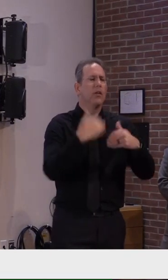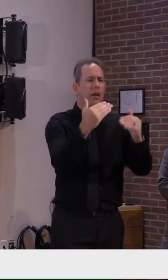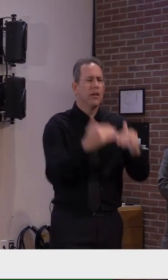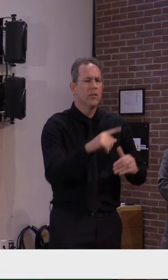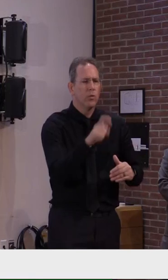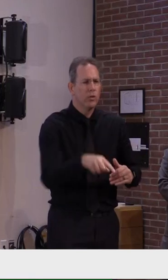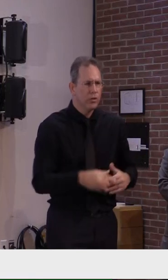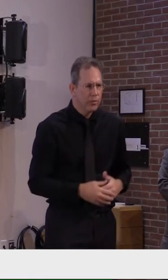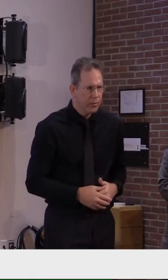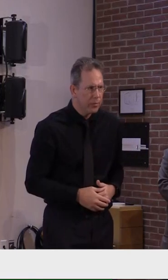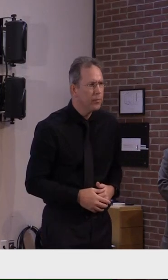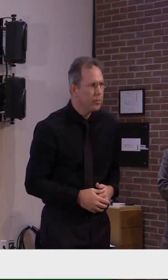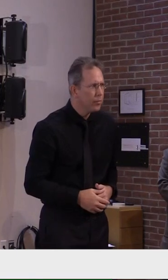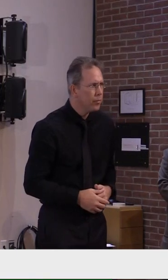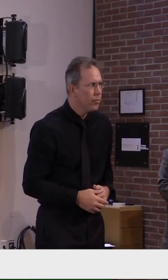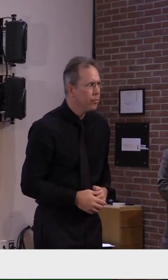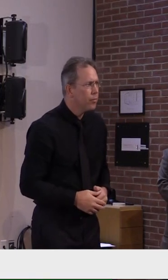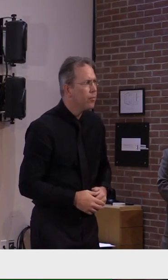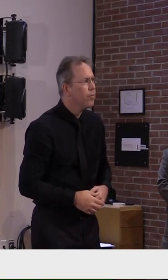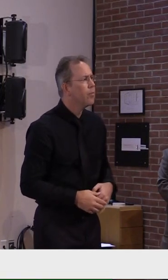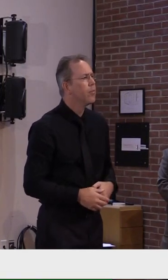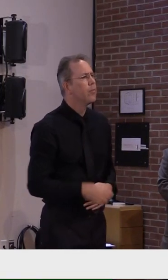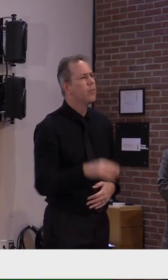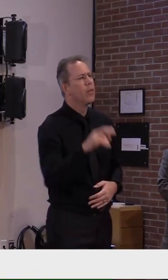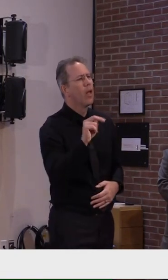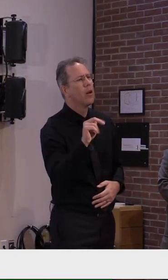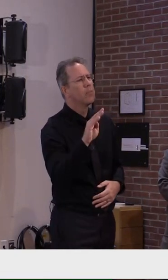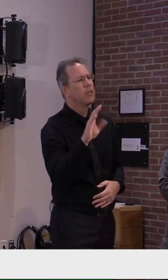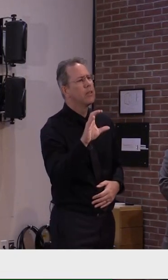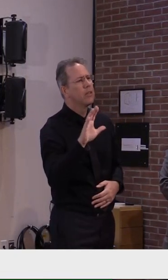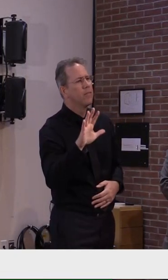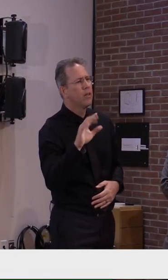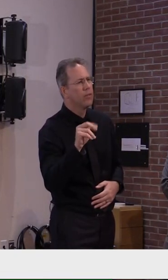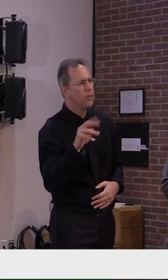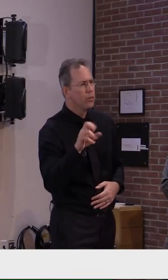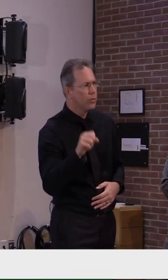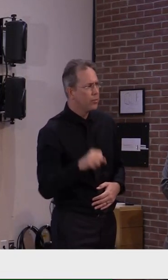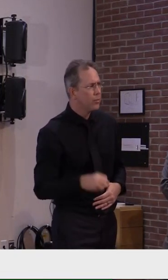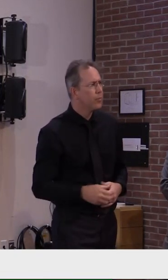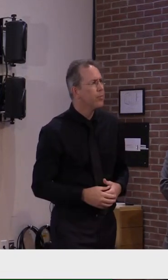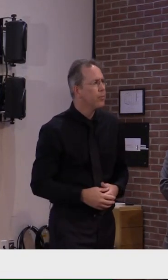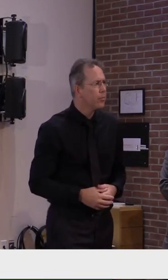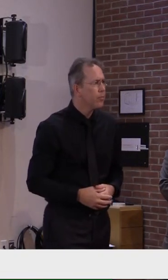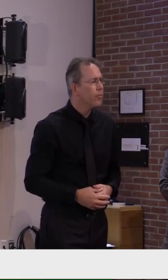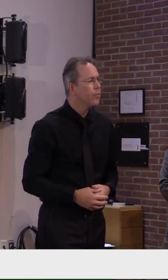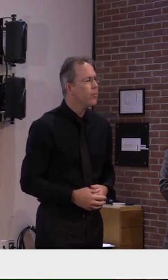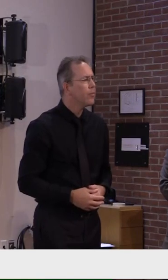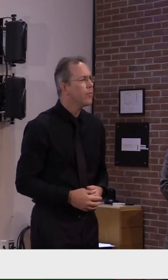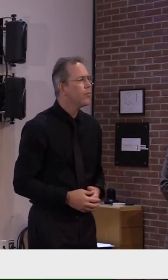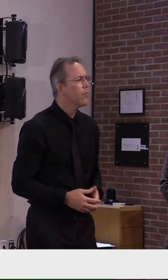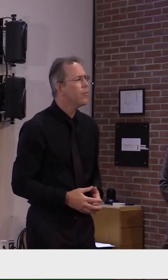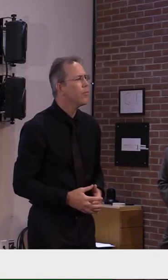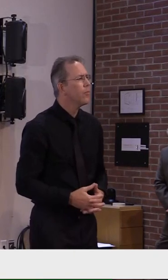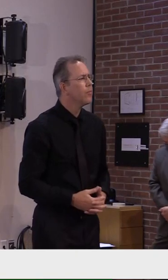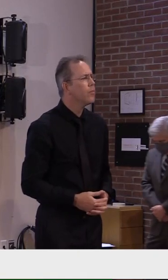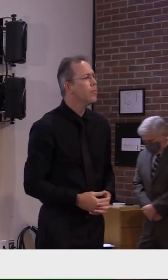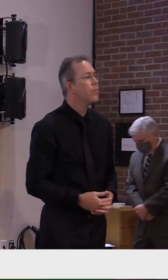Yeah, good afternoon. Question for Commissioner Pichak. Regarding hazard pay grants,